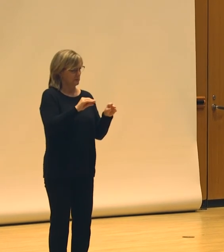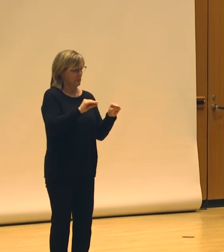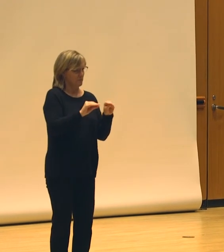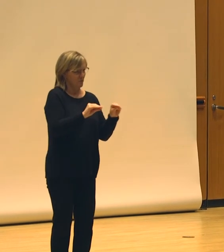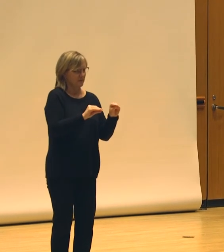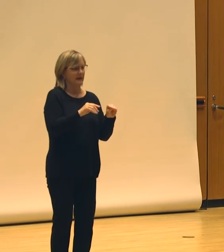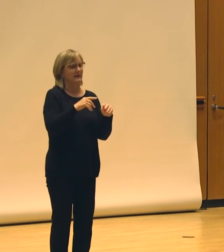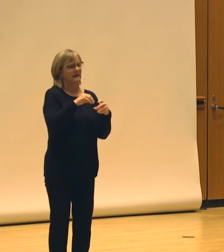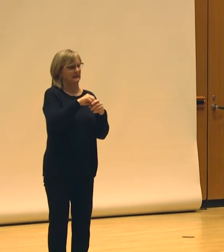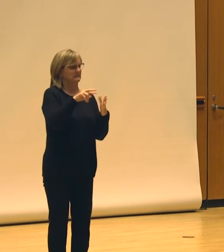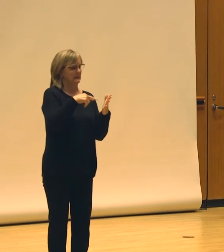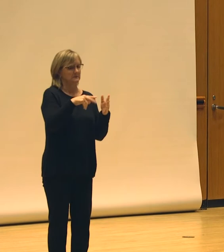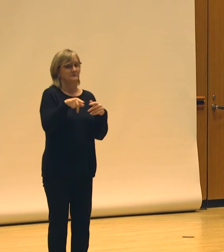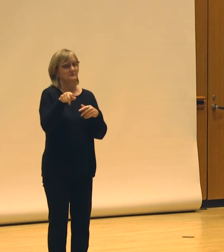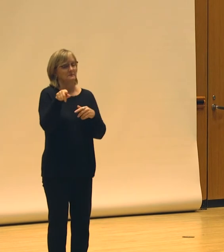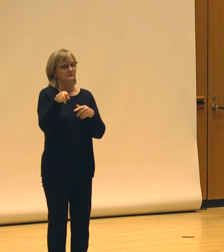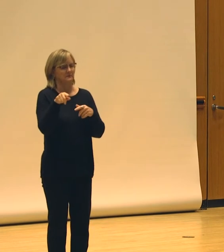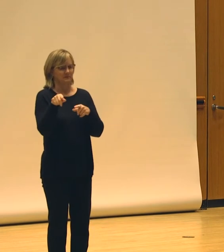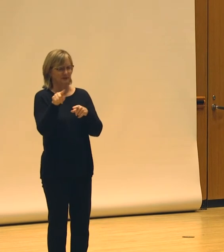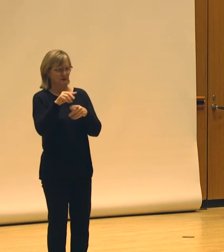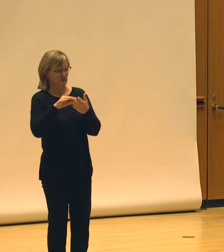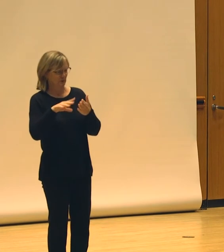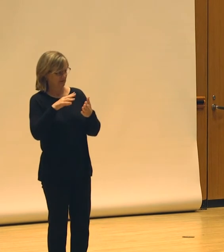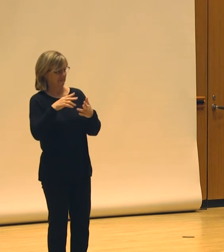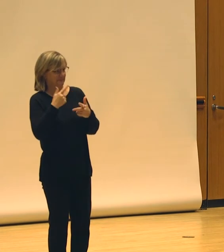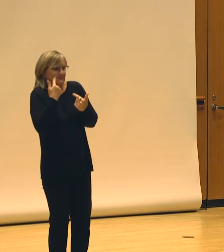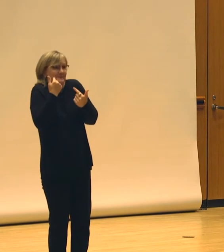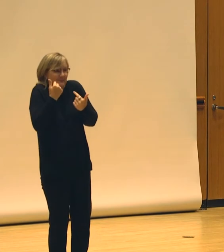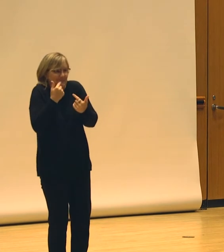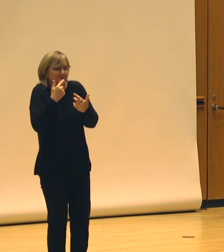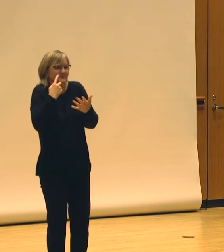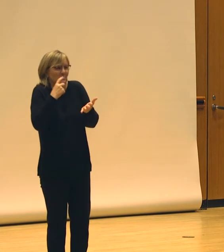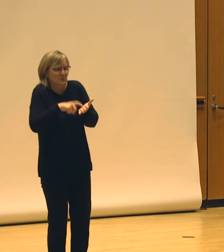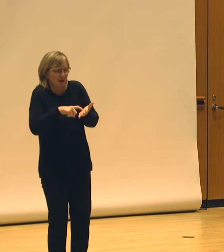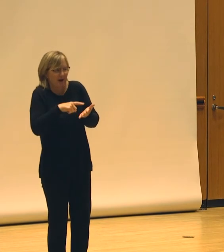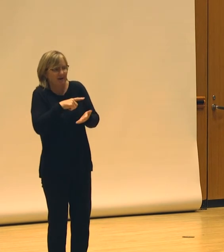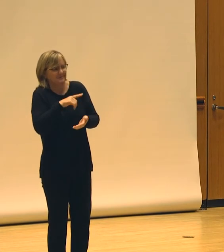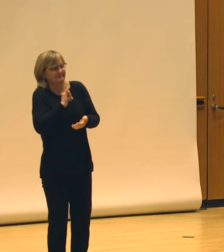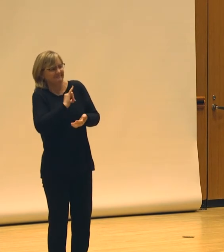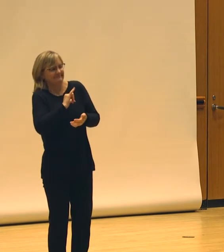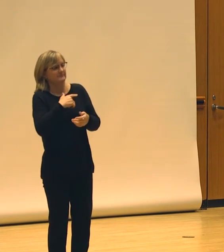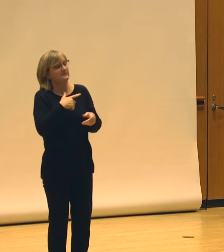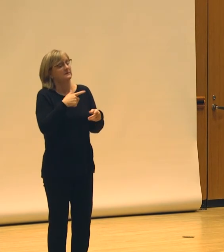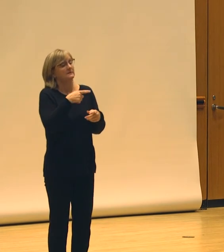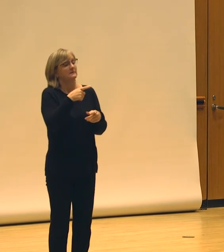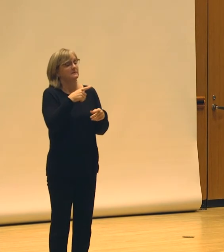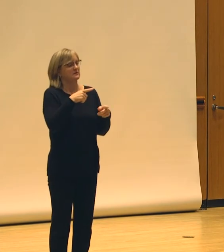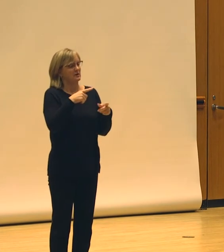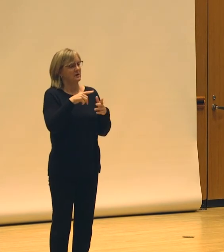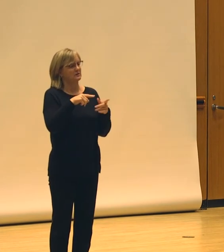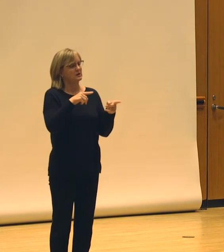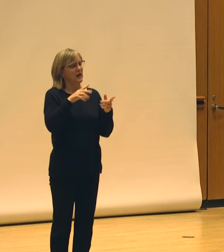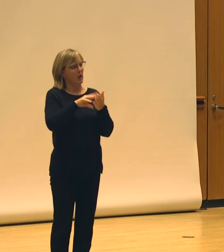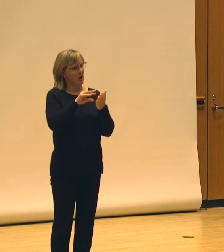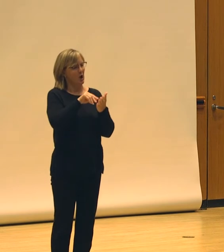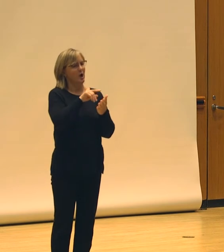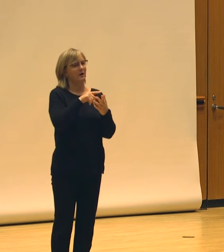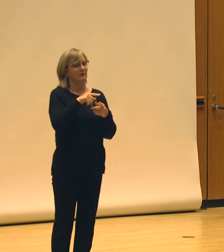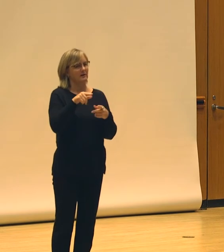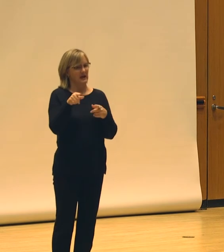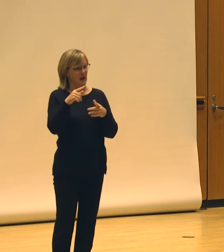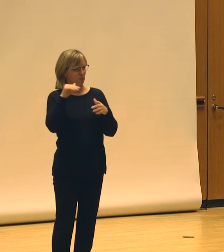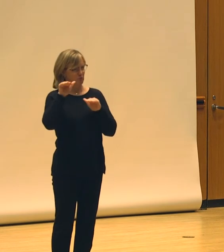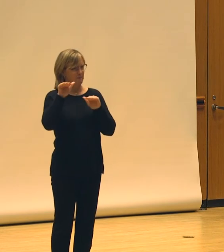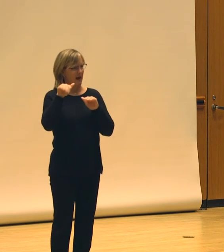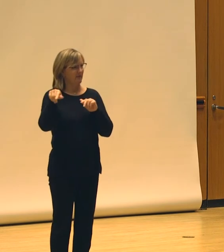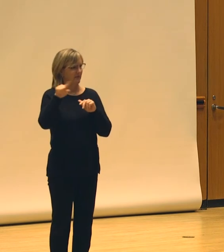with sort of some giggles and some recognition and learned later that that movement that Teresa did reminded them of something that comes from a